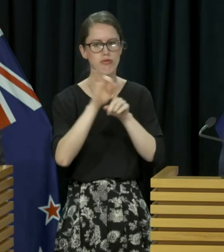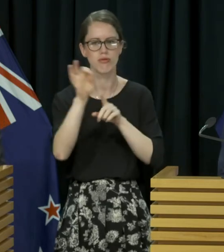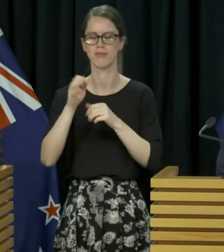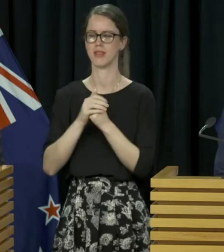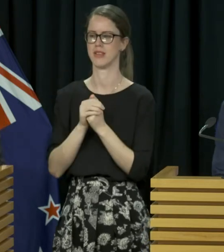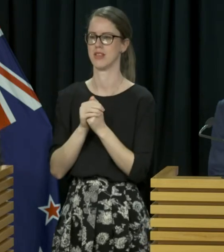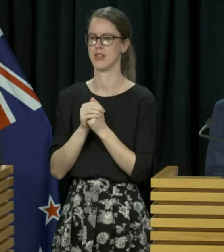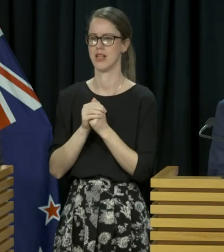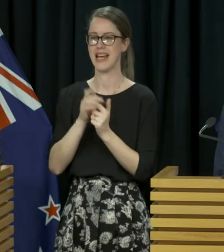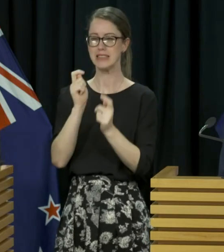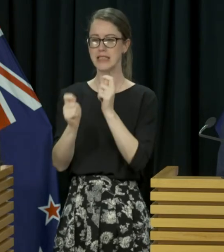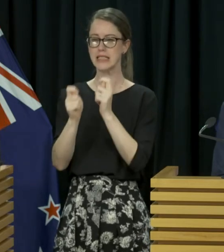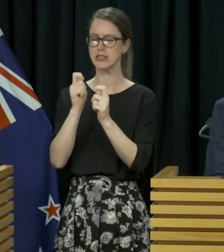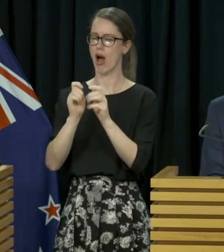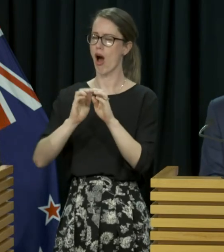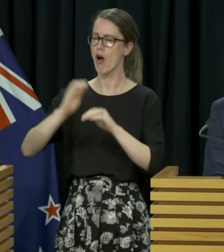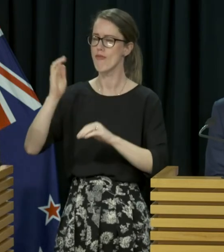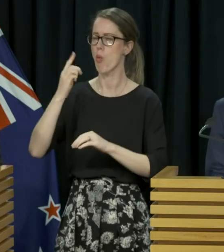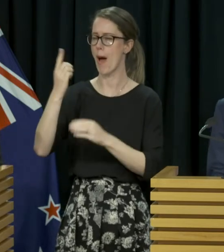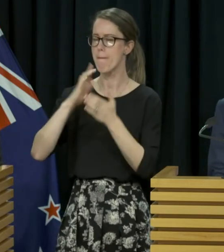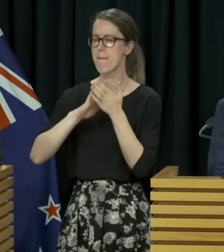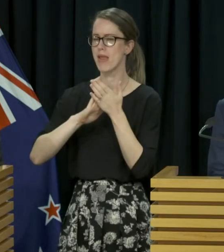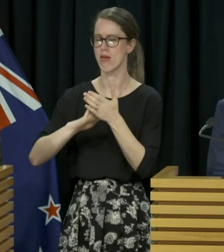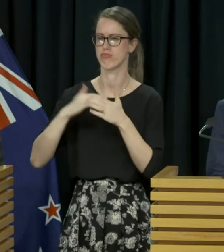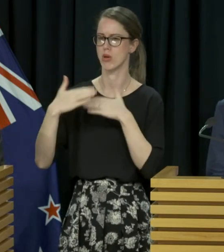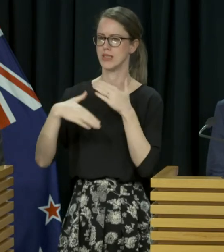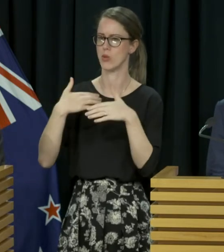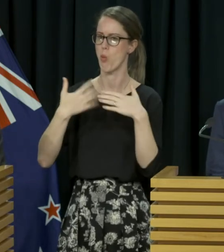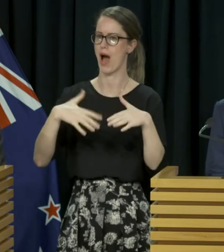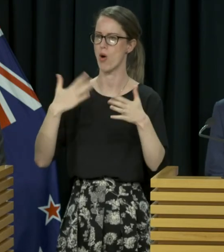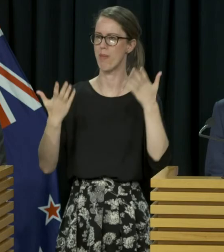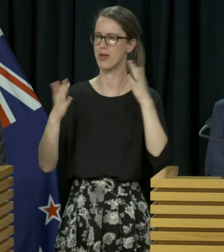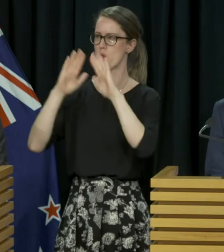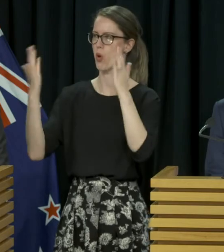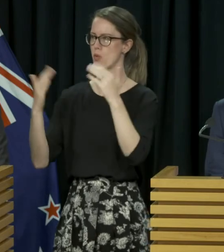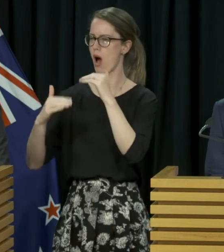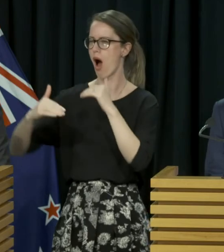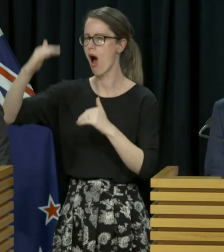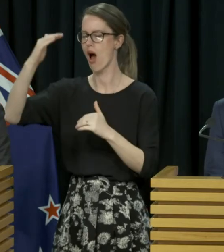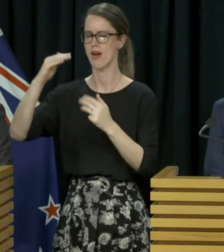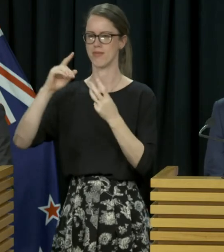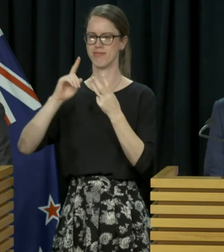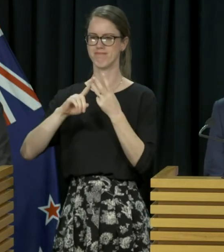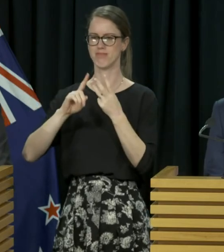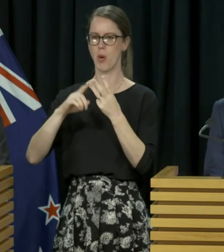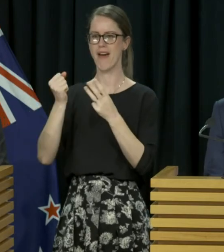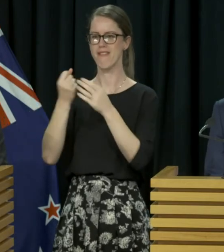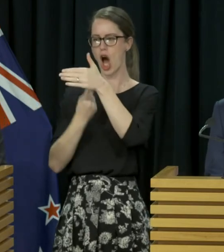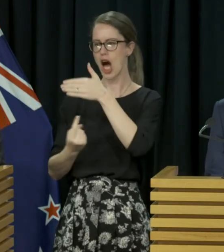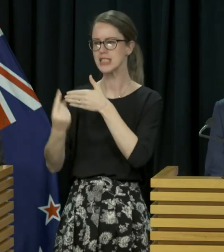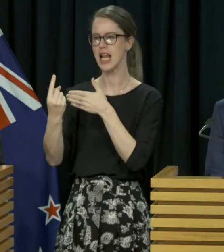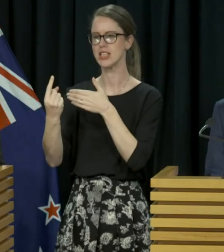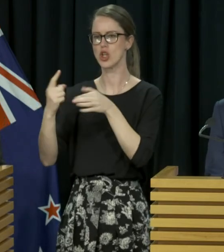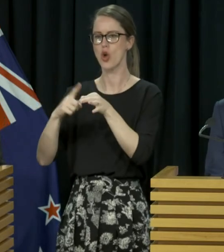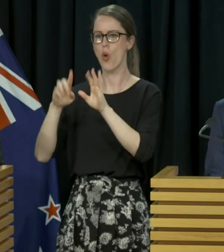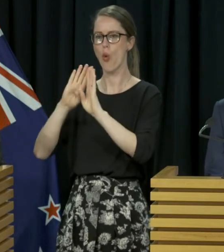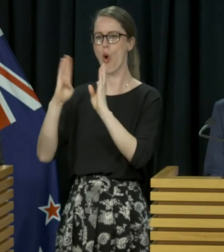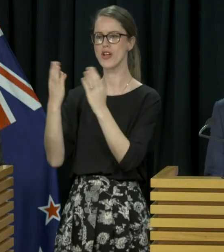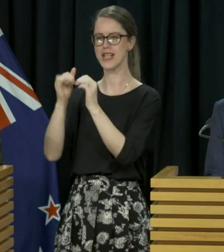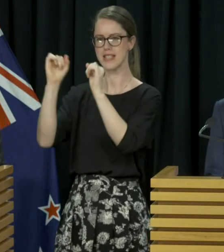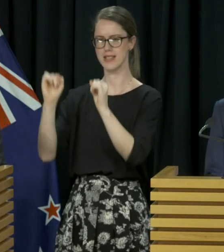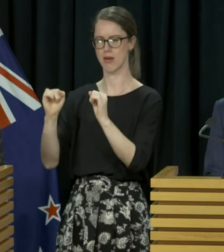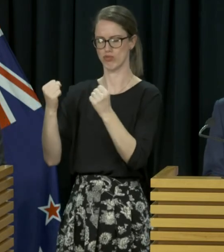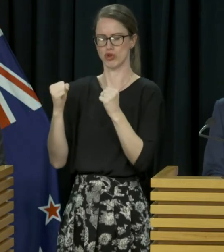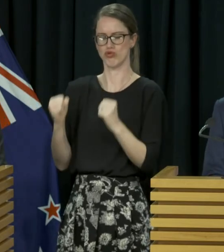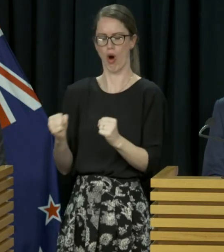us one of the highest testing rates in the world. We've established a comprehensive managed isolation and quarantine system to halt the virus at our